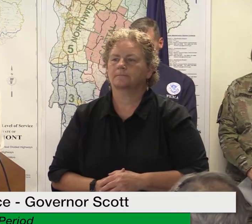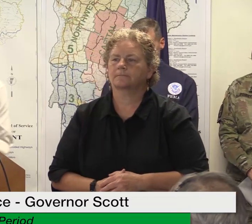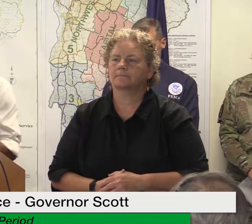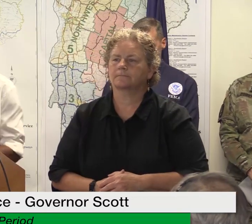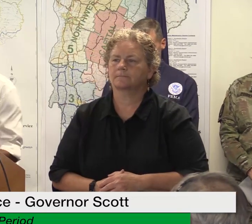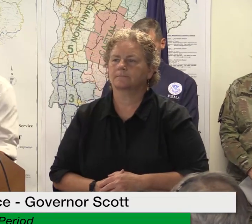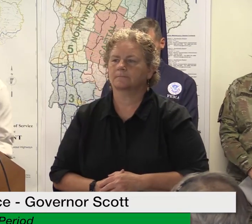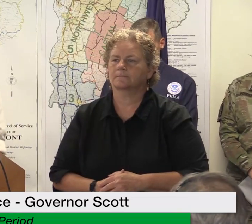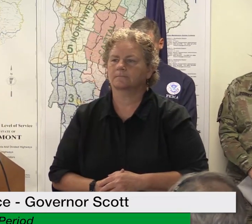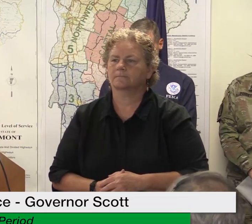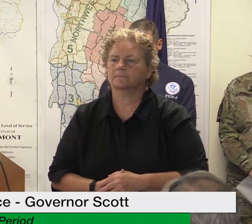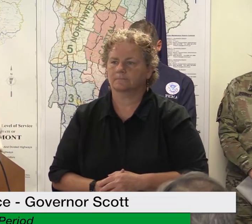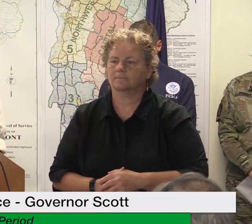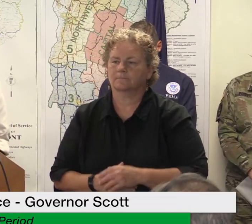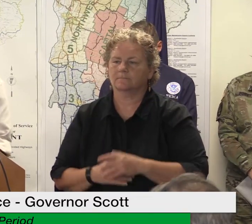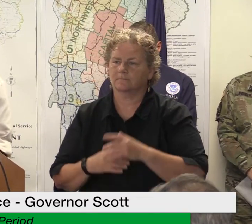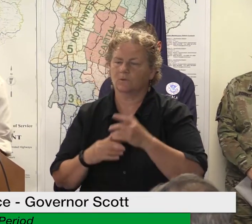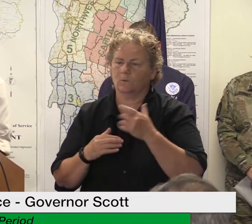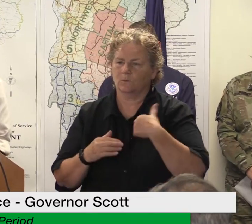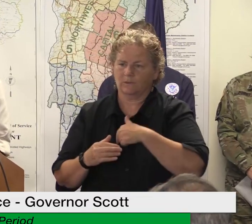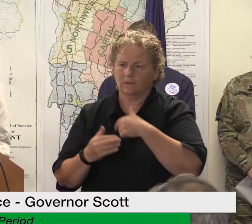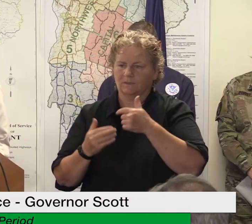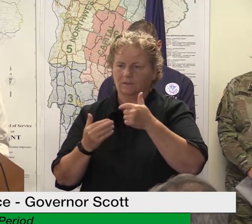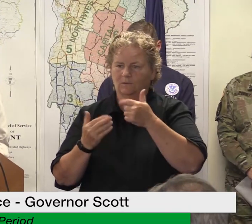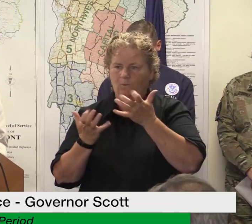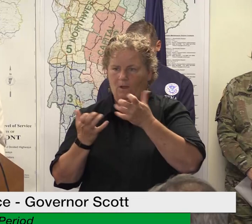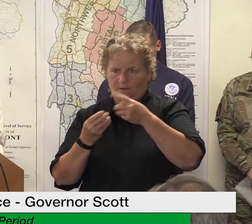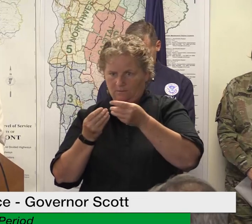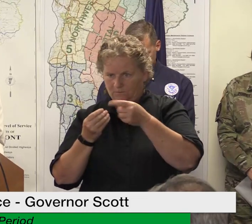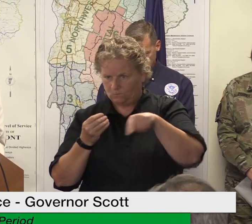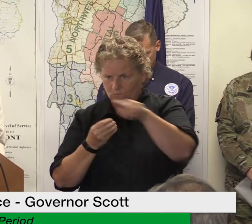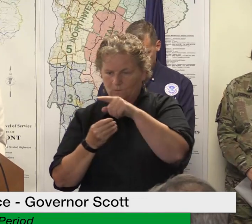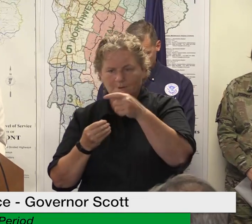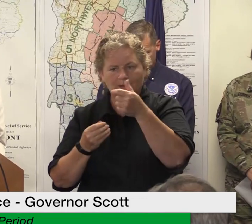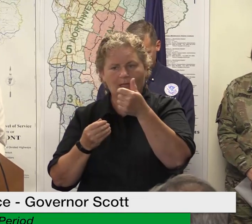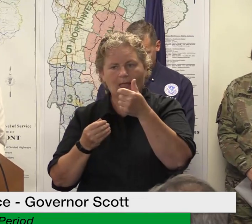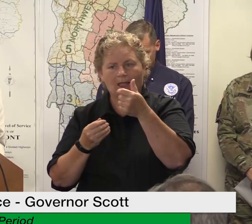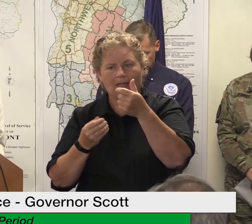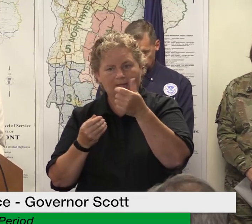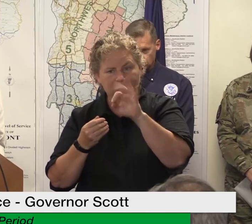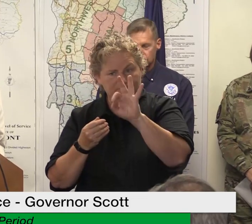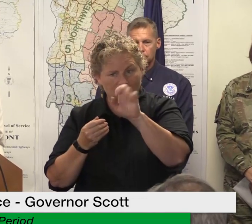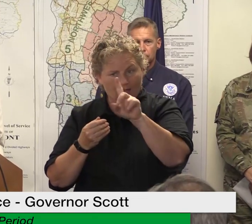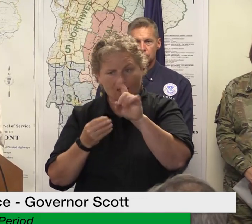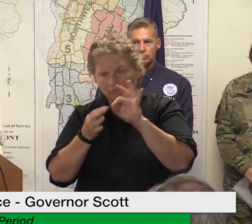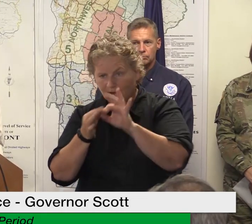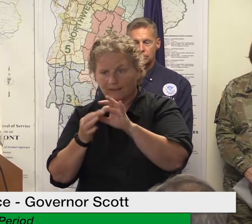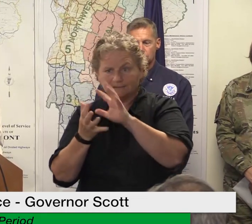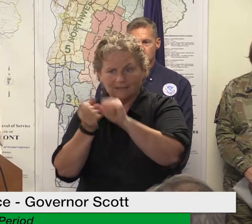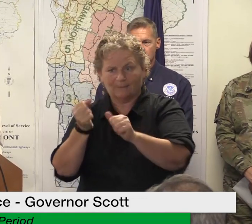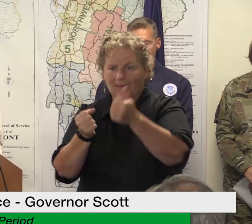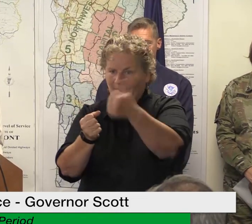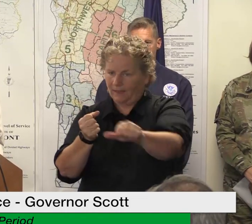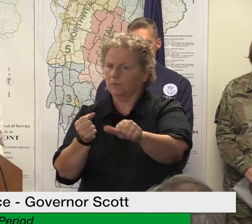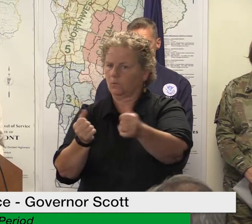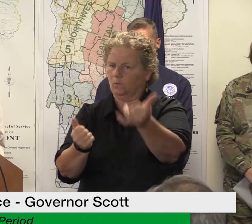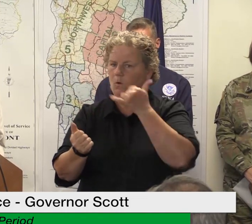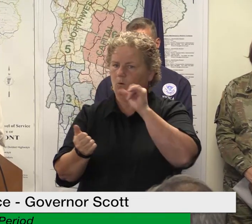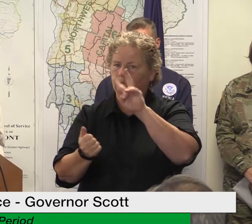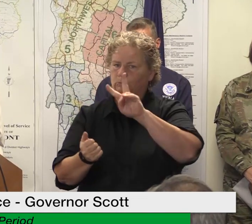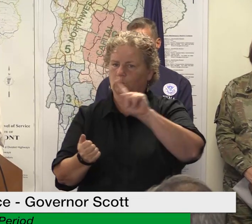it's uh it it makes the determination uh whether we get the funding uh in those counties so um